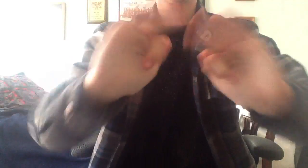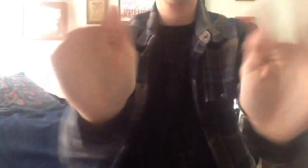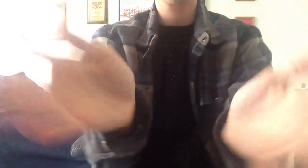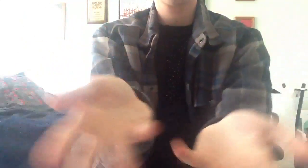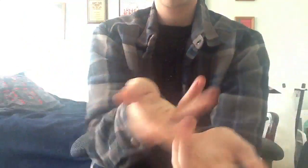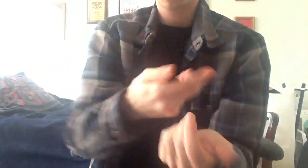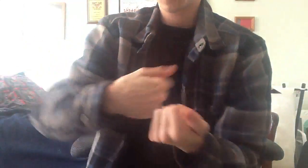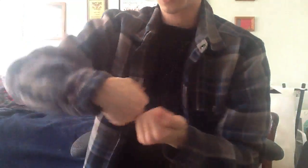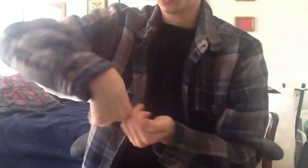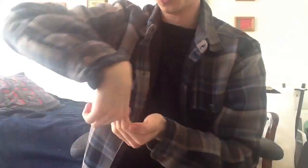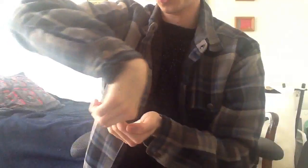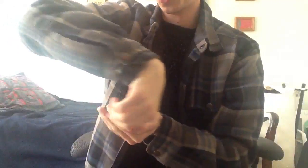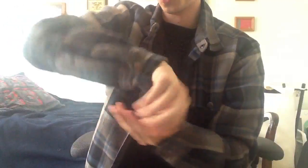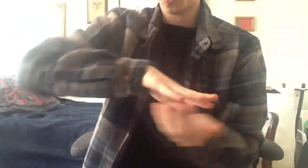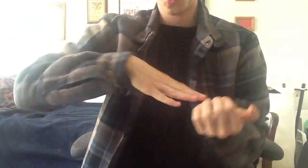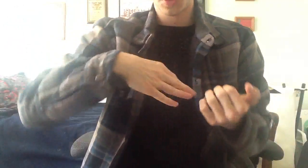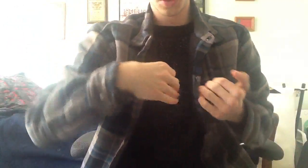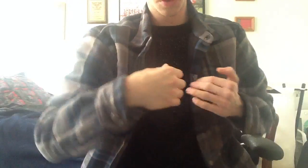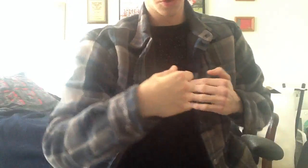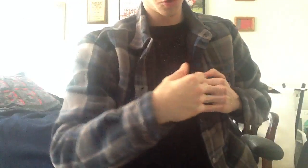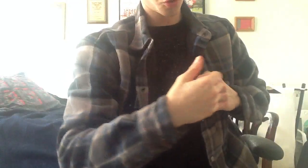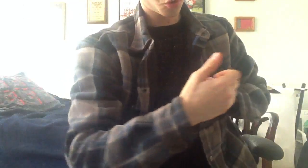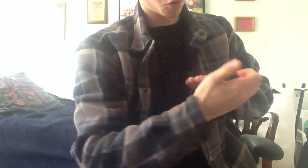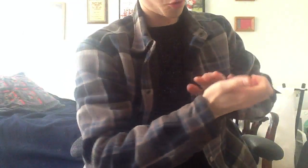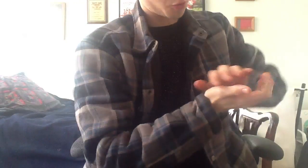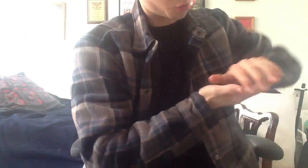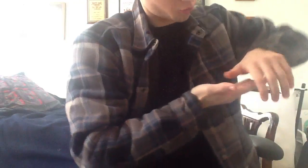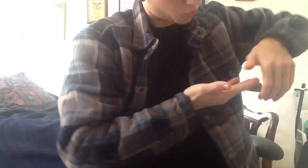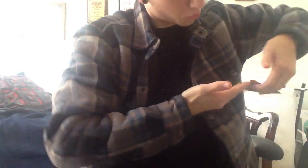Even though I'm outta here, nigga, gotta keep it real I'm gone